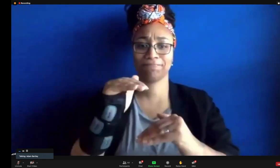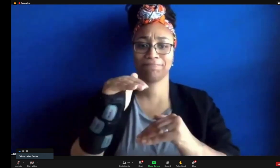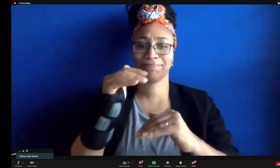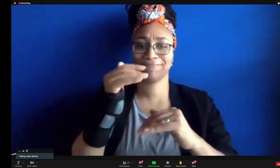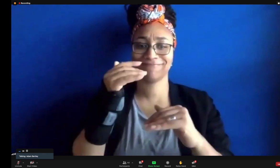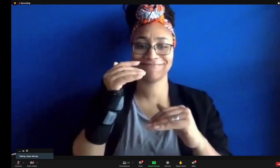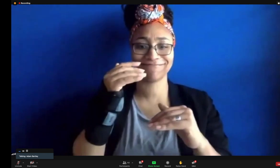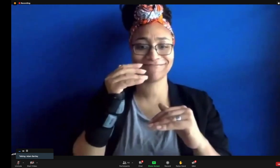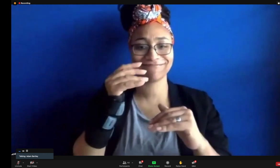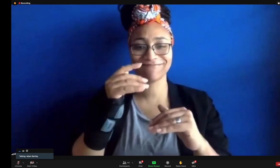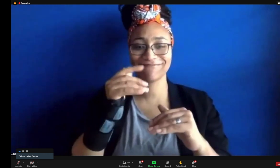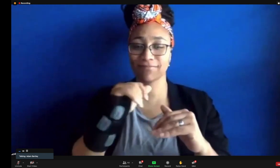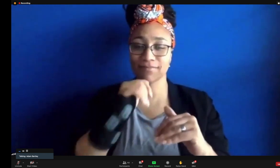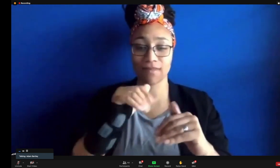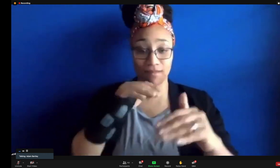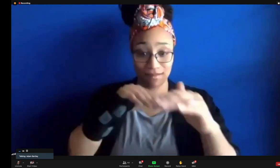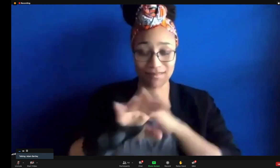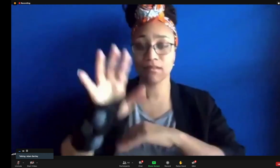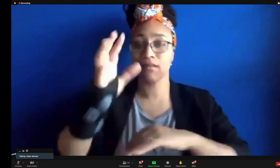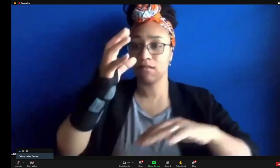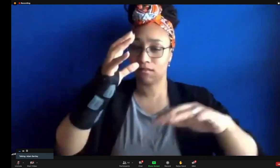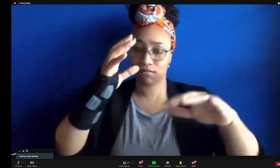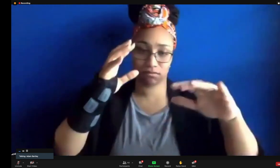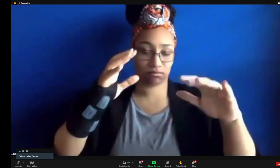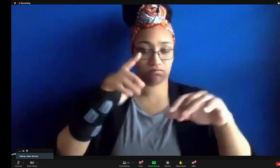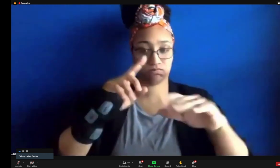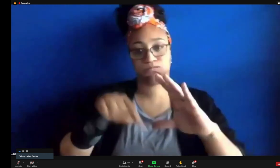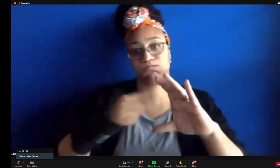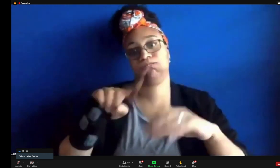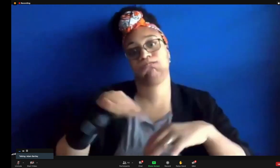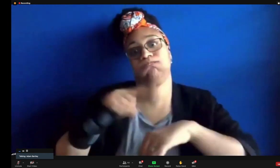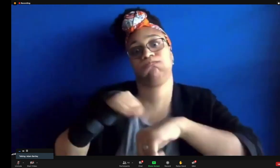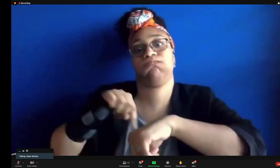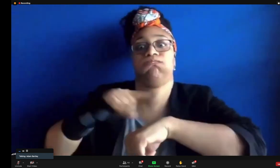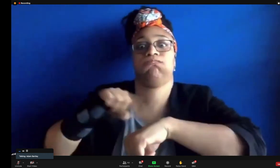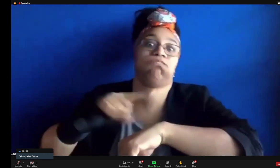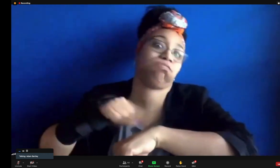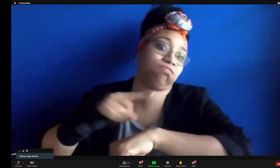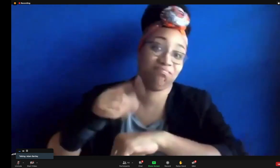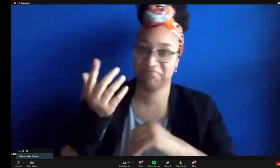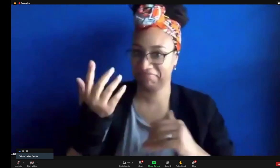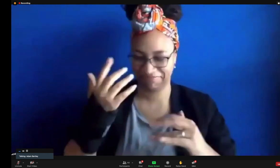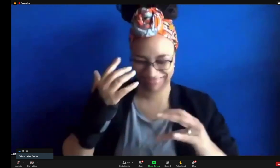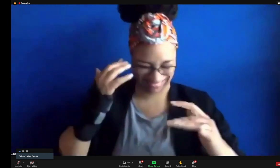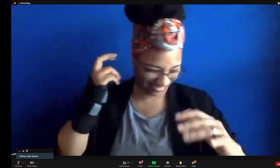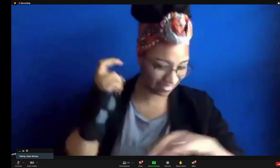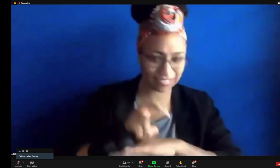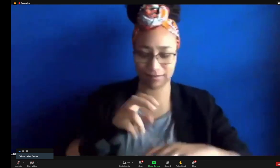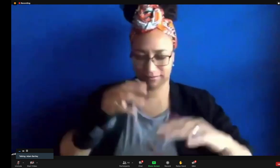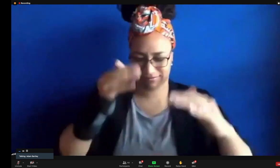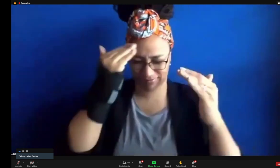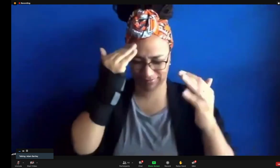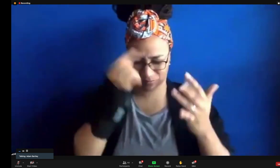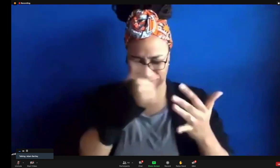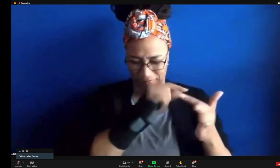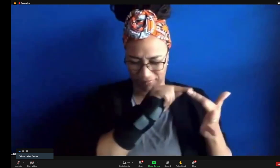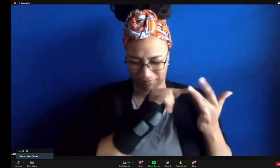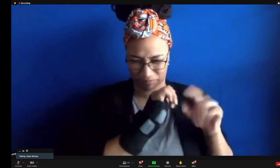try to keep it tight, you know, not to go in and just do 100 takes. You know, I try to get in there with the mentality,